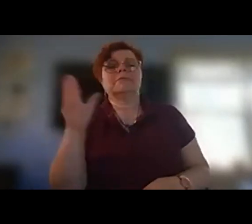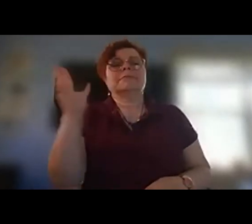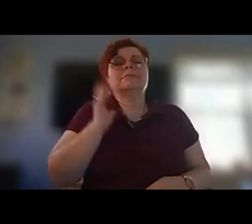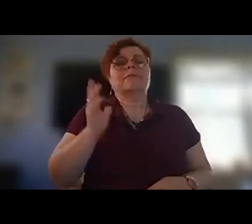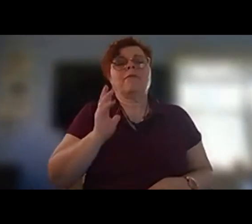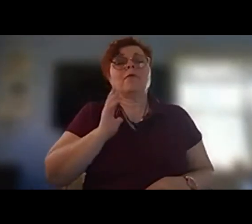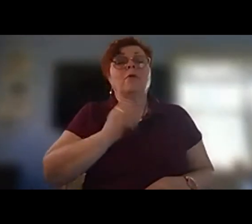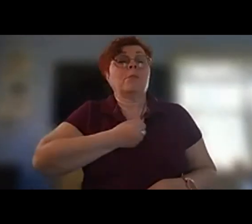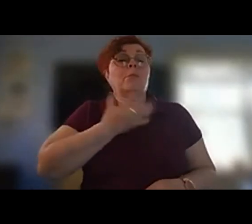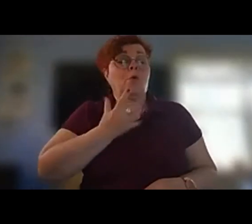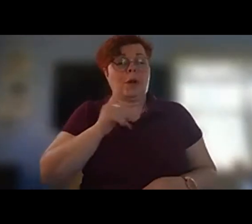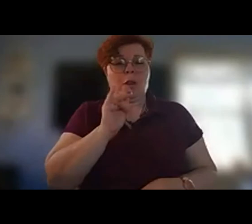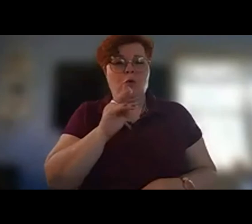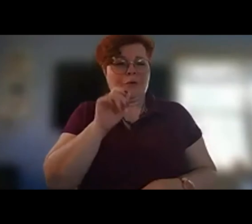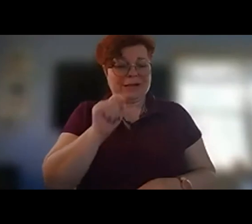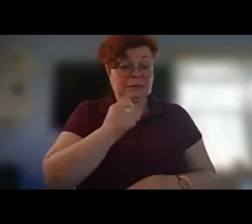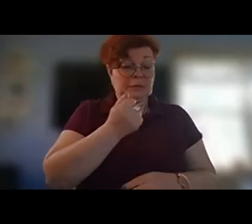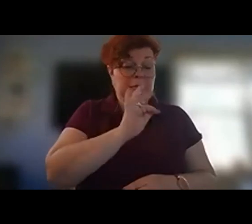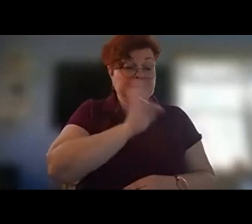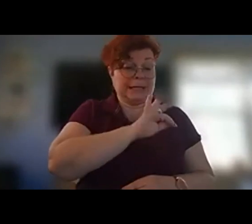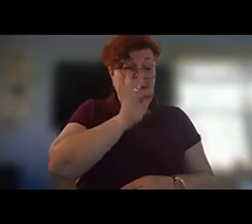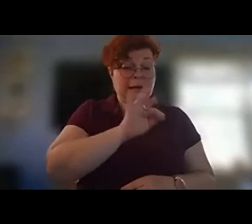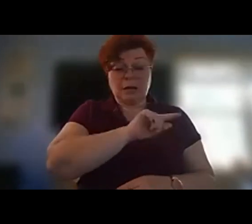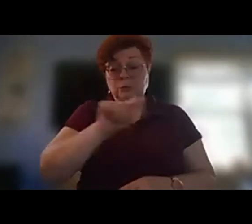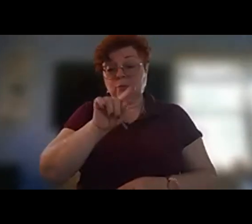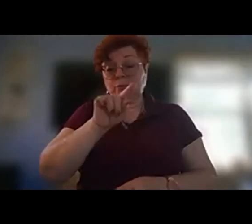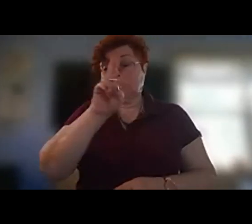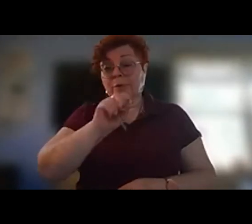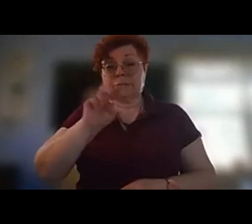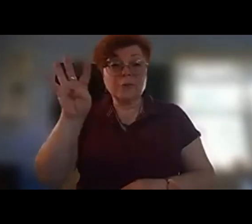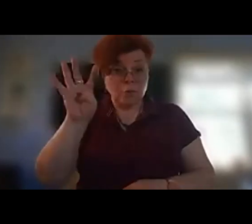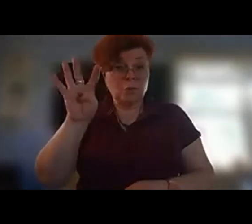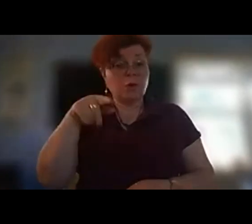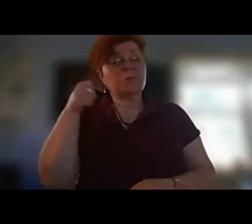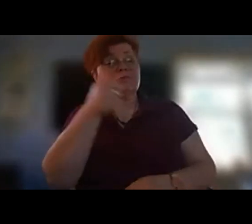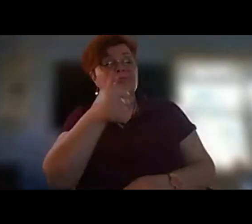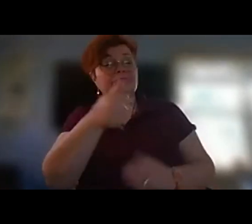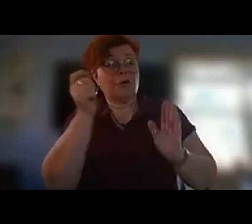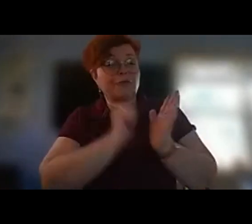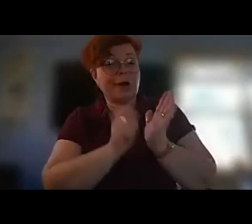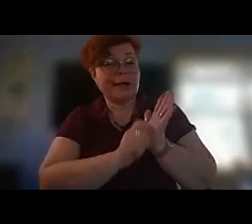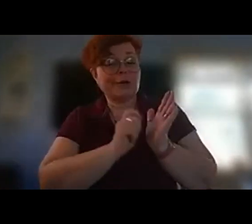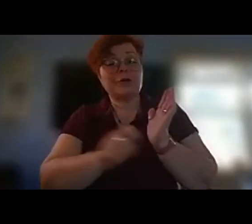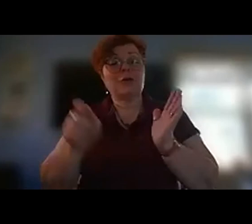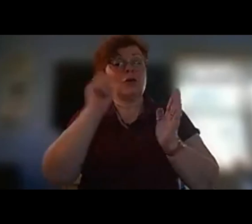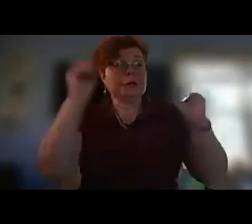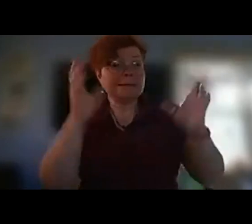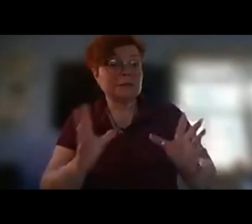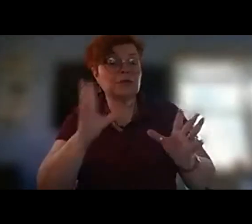hampshire from 1999 to 2004 she's a writer a teacher and an editor in 2003